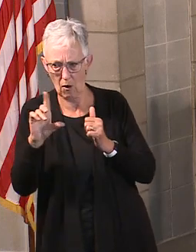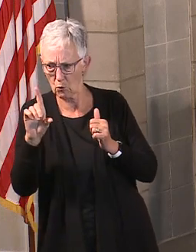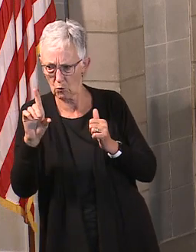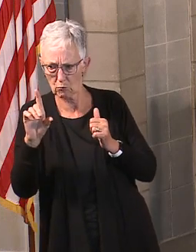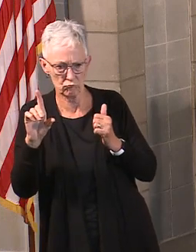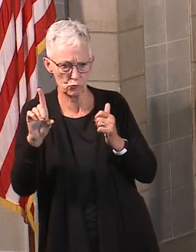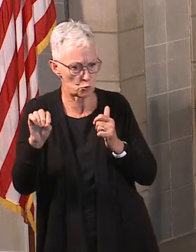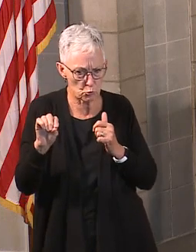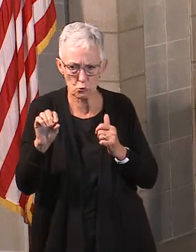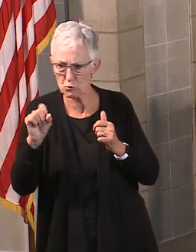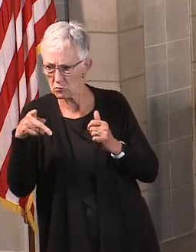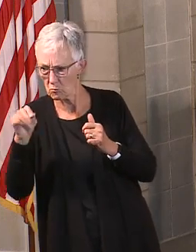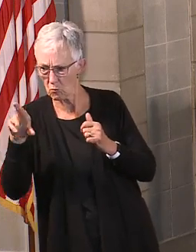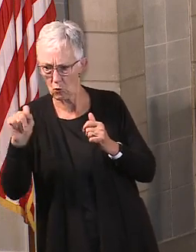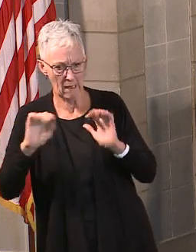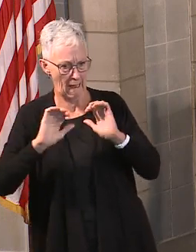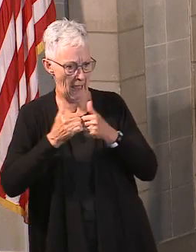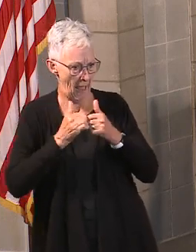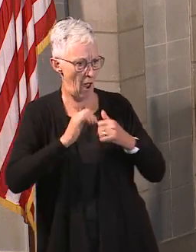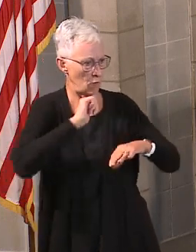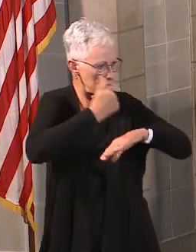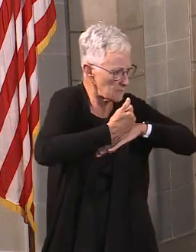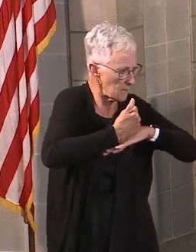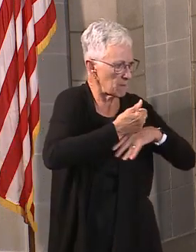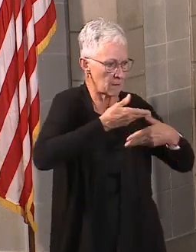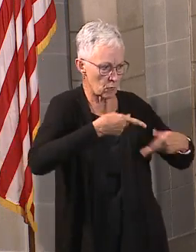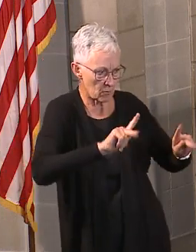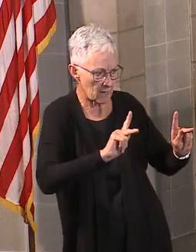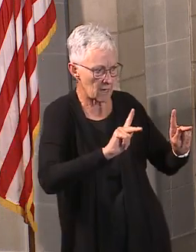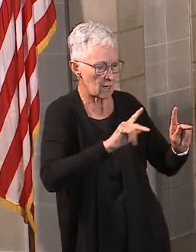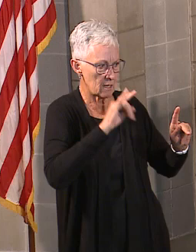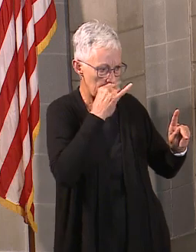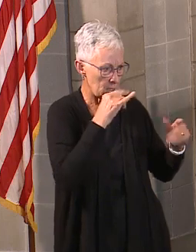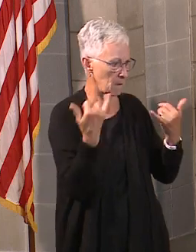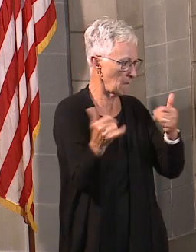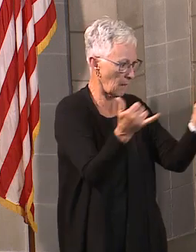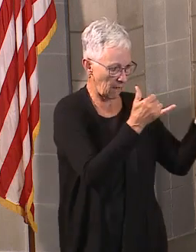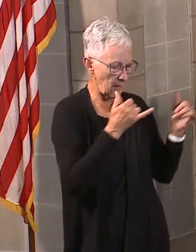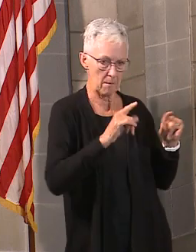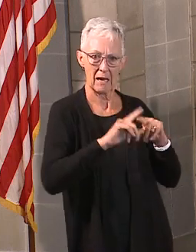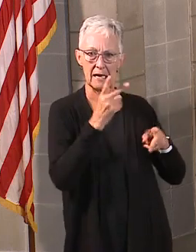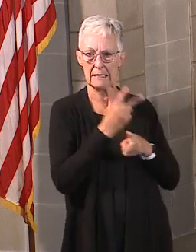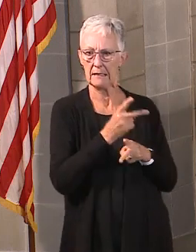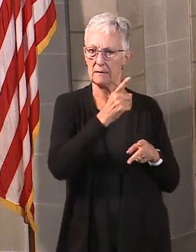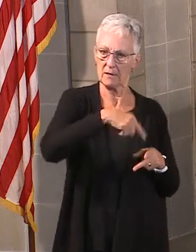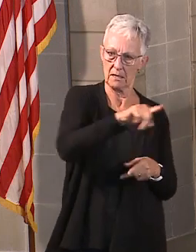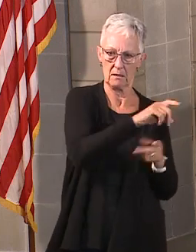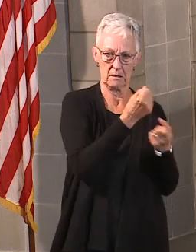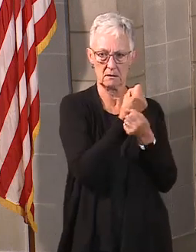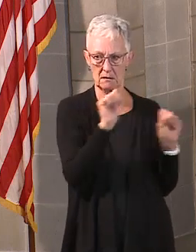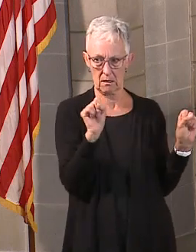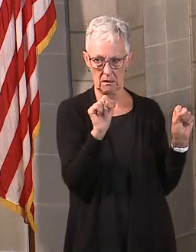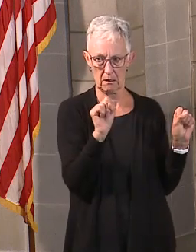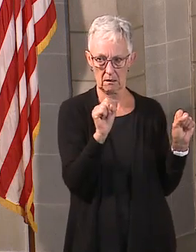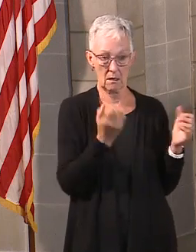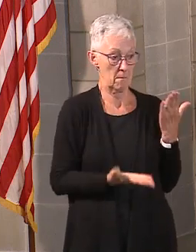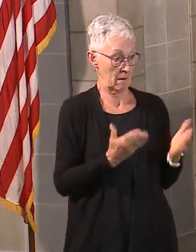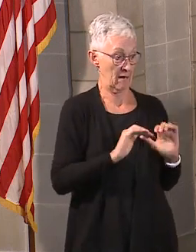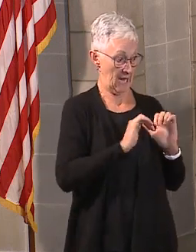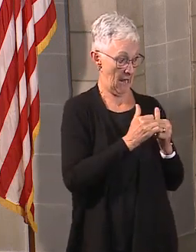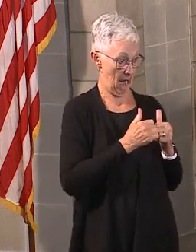and so we've got to figure out ways to be able to allow those sports. Now, sometimes that means it's going to look a lot different than maybe it did in the past,